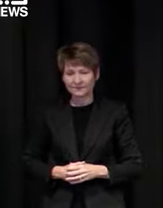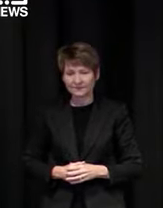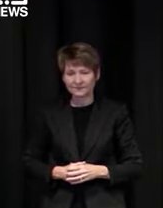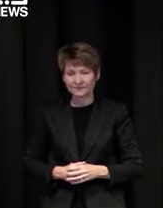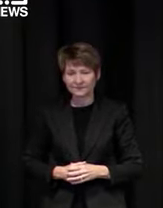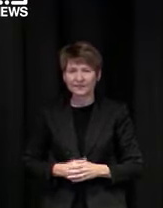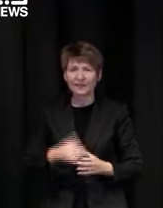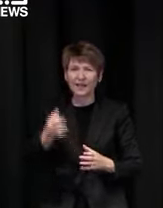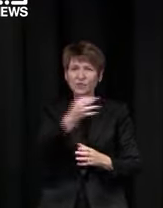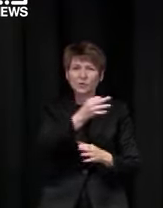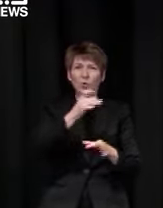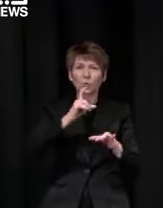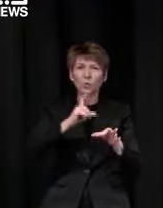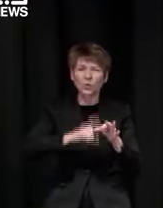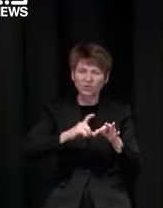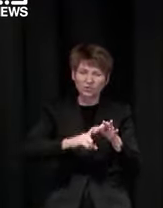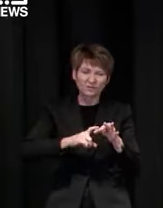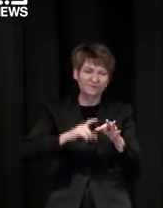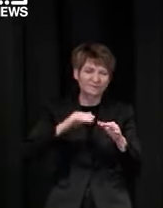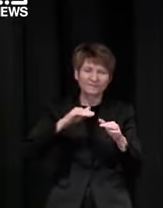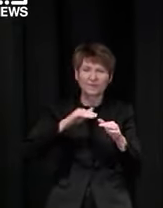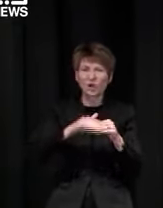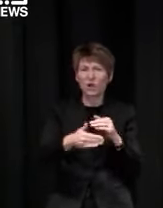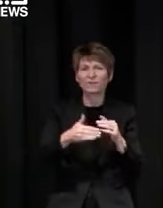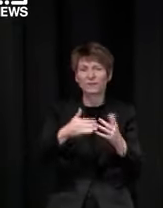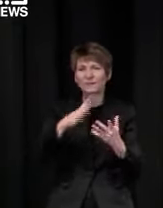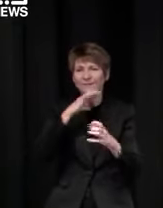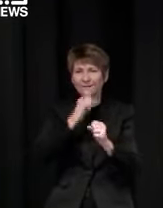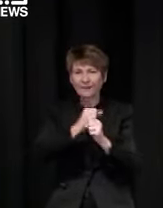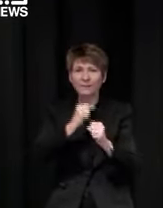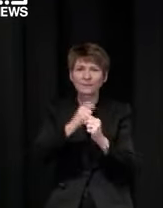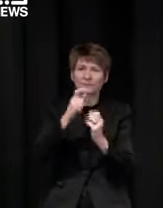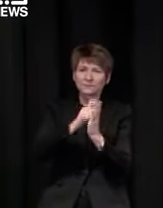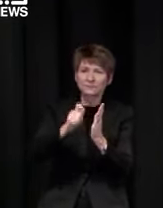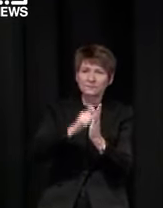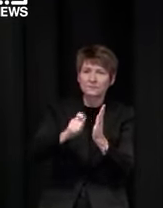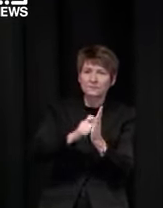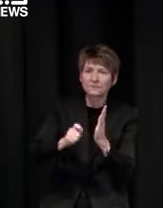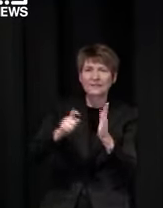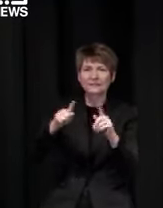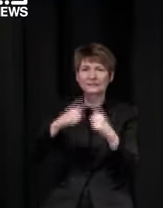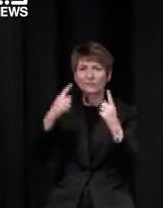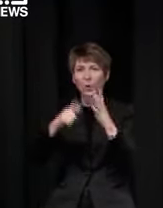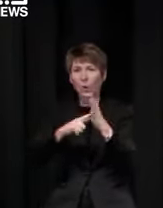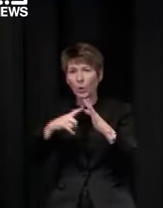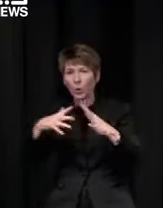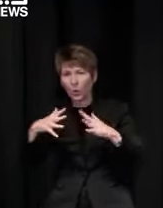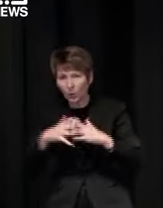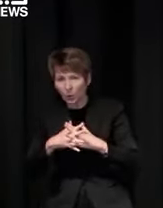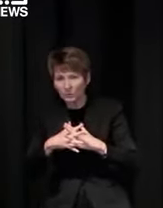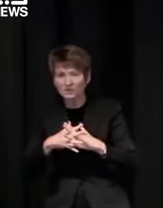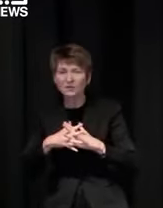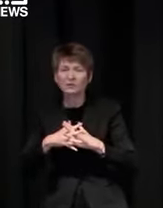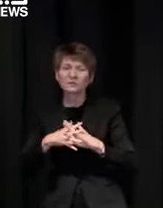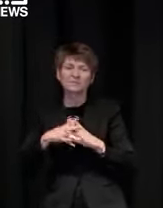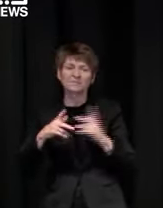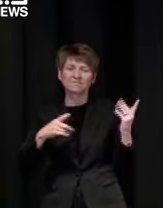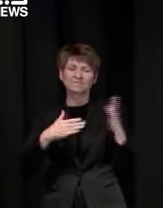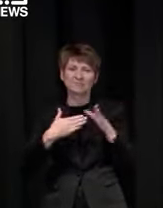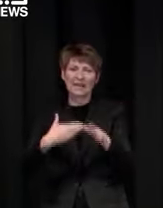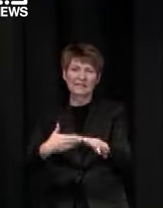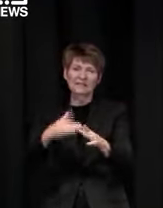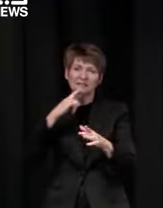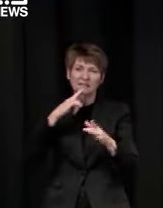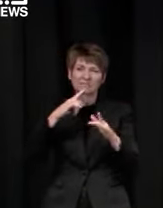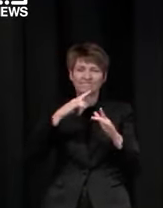bills uh you're right to say that we're still doing that work it's not concluded yet cabinet's not finished it's deliberations on those matters and uh as always